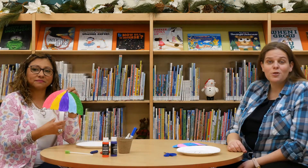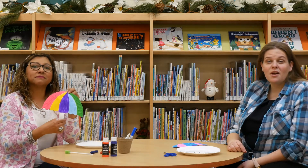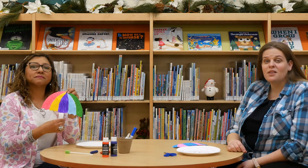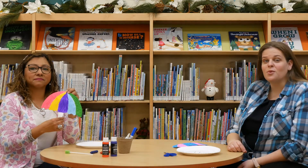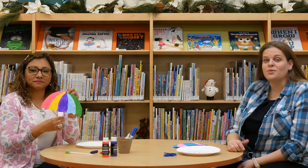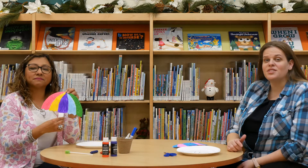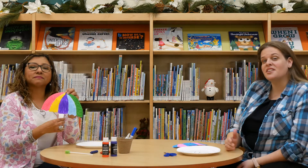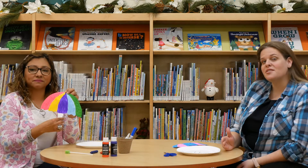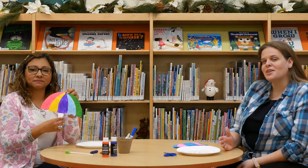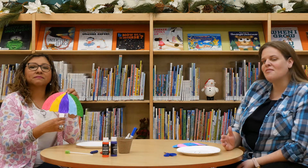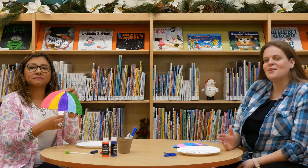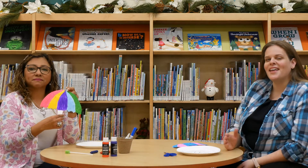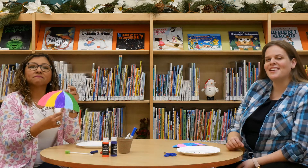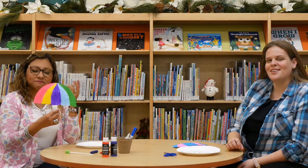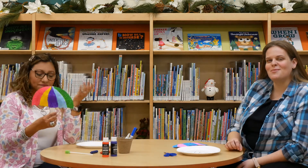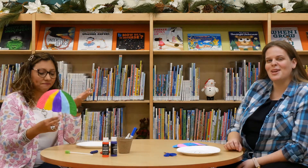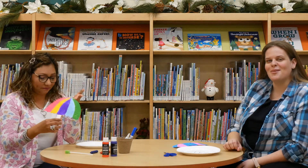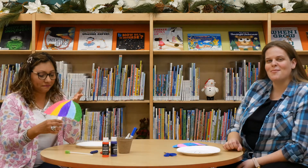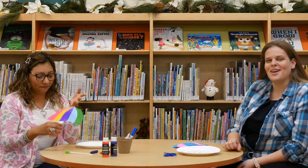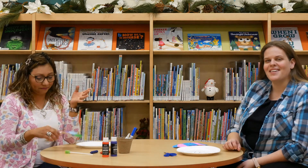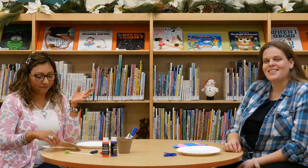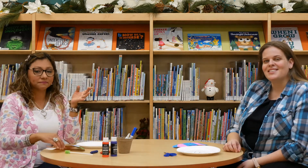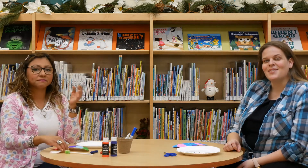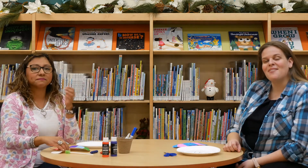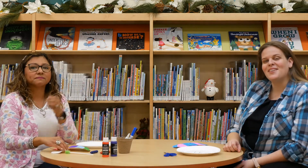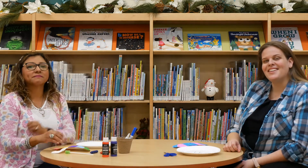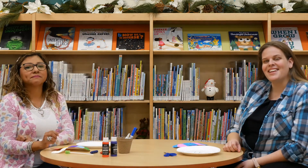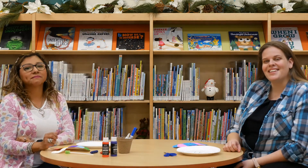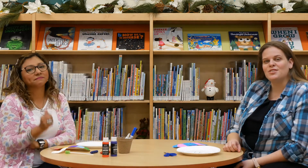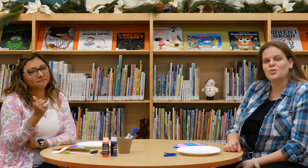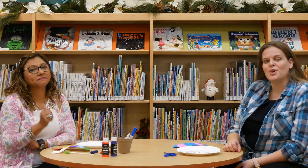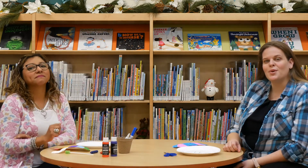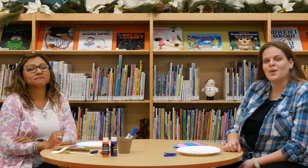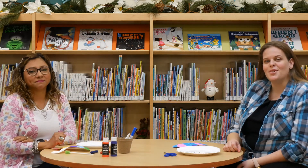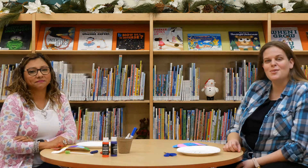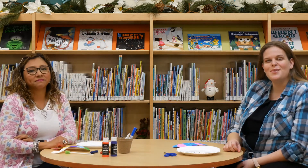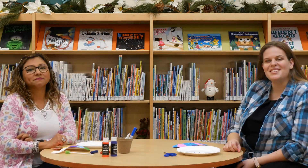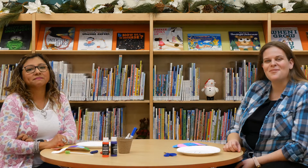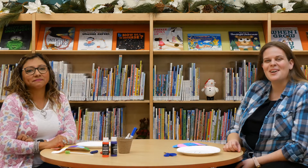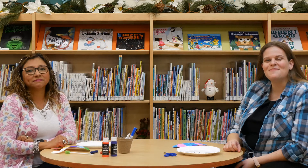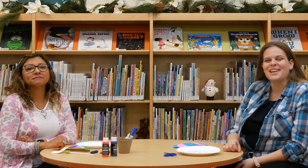on it or use stickers. However you'd like you get to make your umbrella. So have fun and enjoy your U is for umbrella.